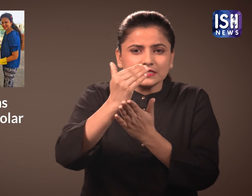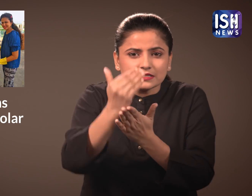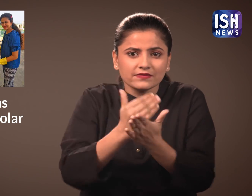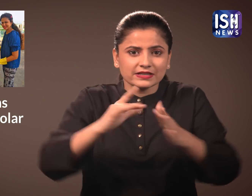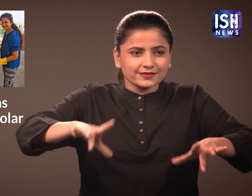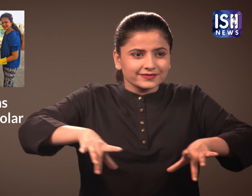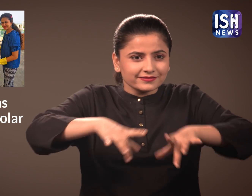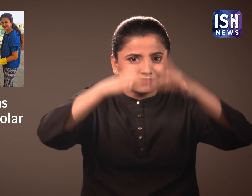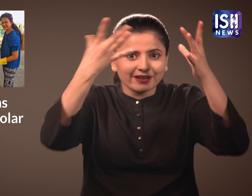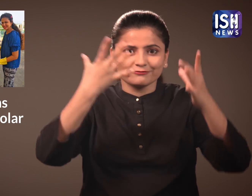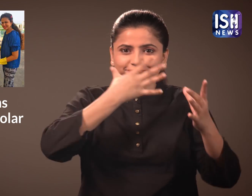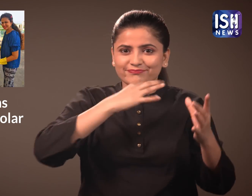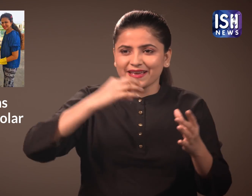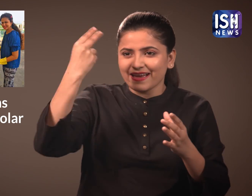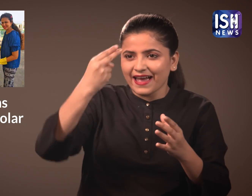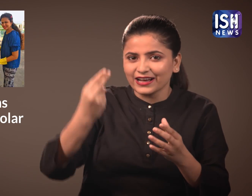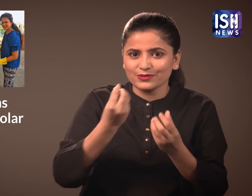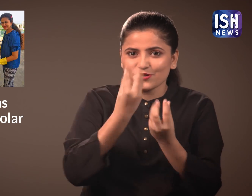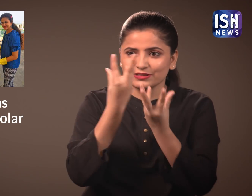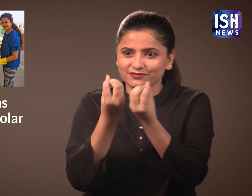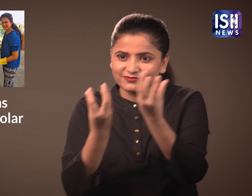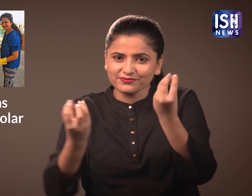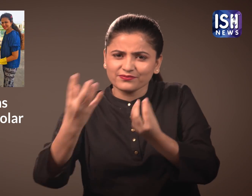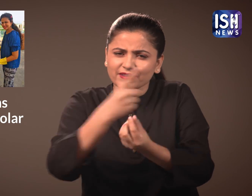nature and loves planting flowers and trees.